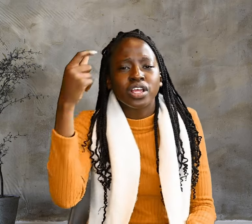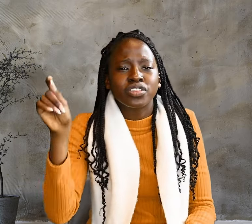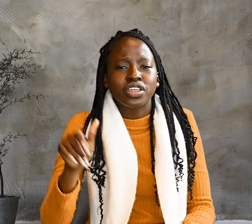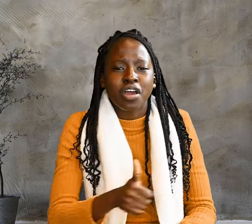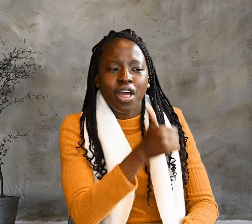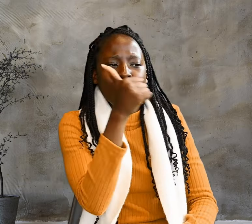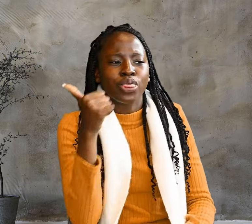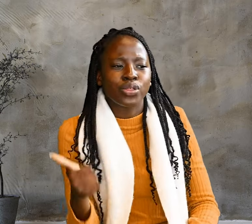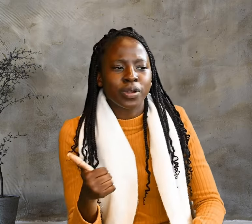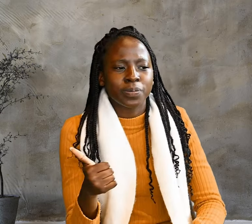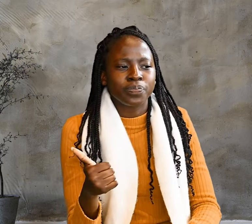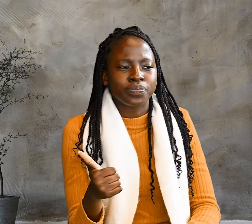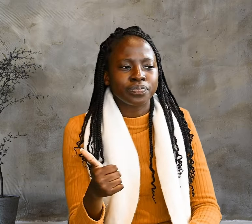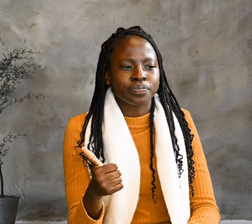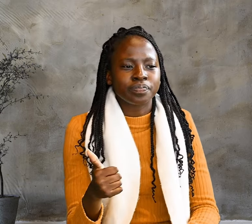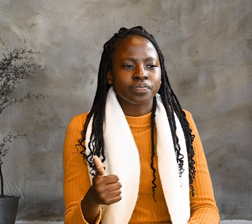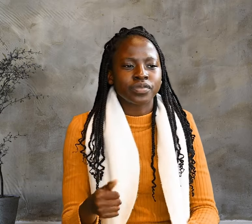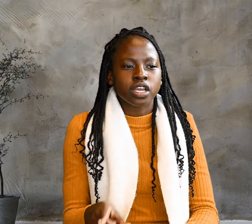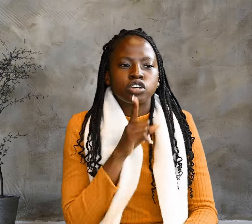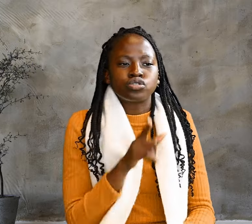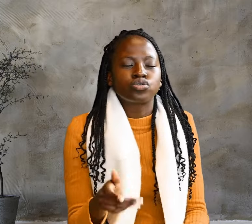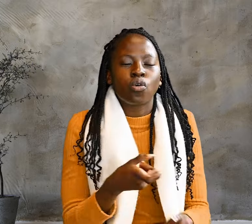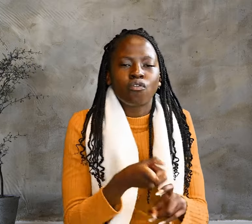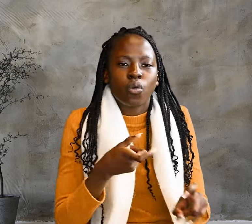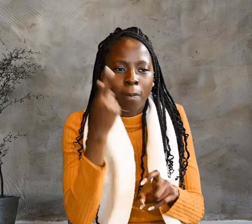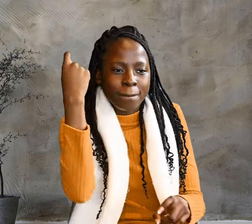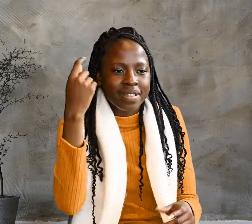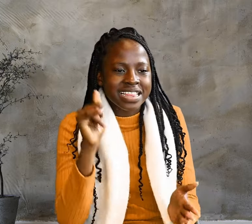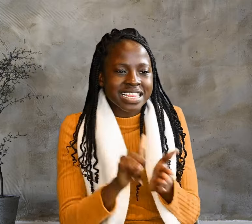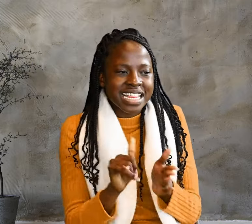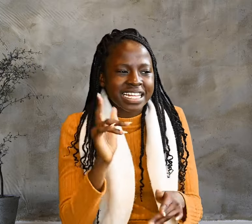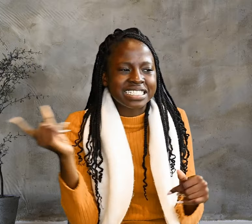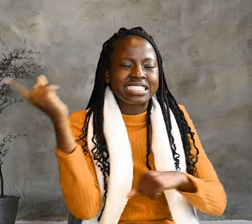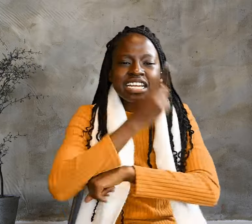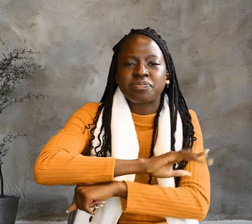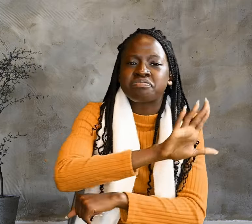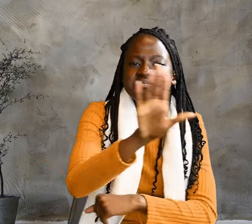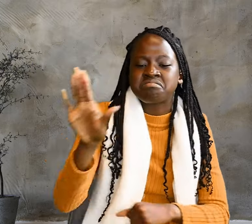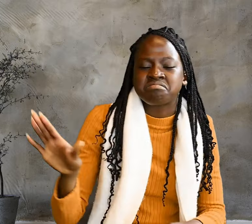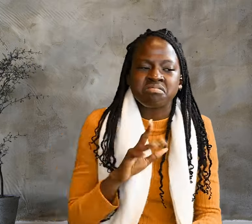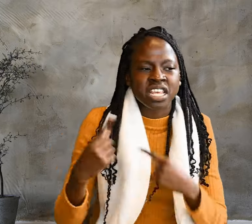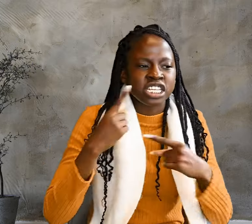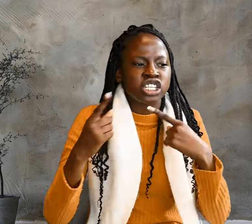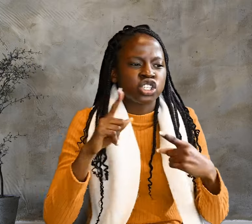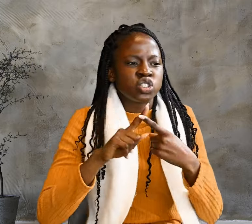one. So from that day on they plotted to take his life.